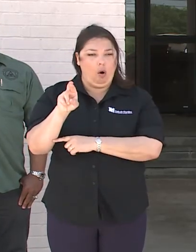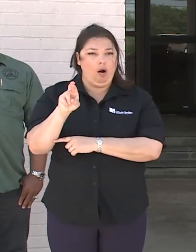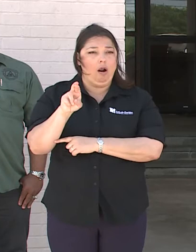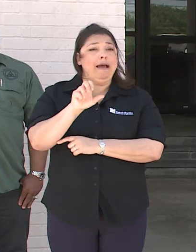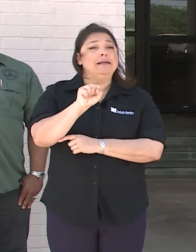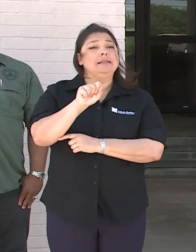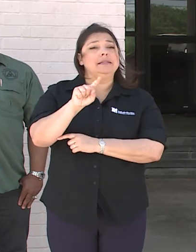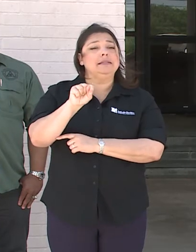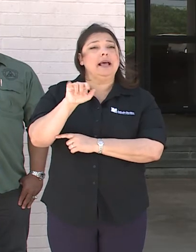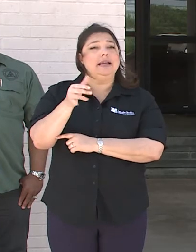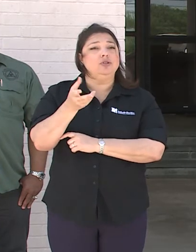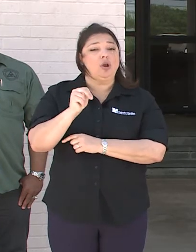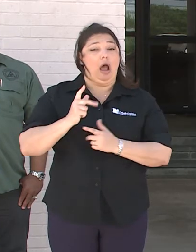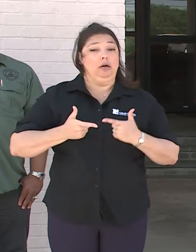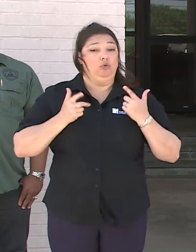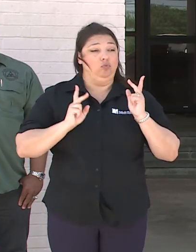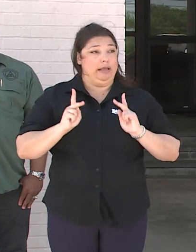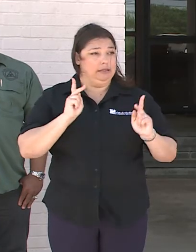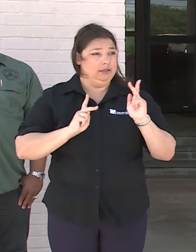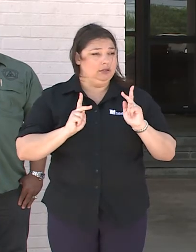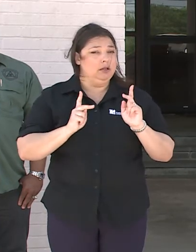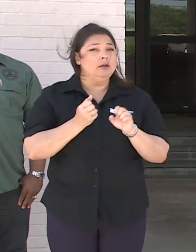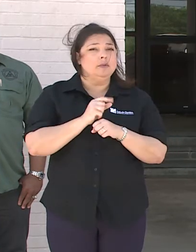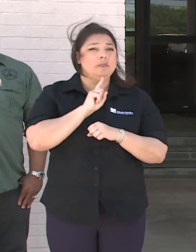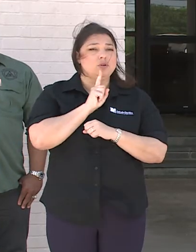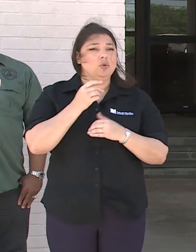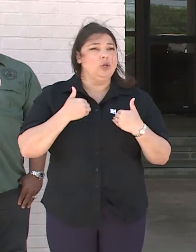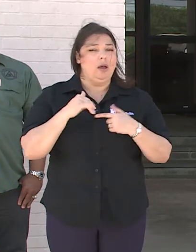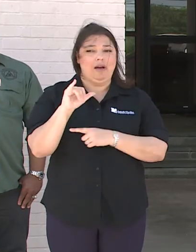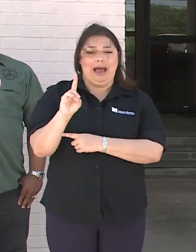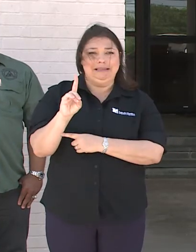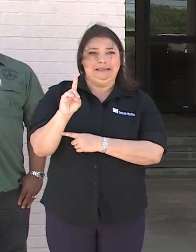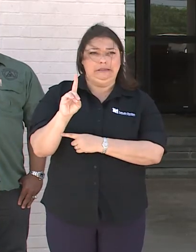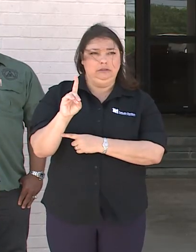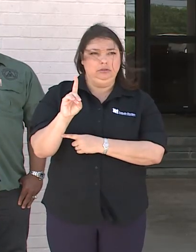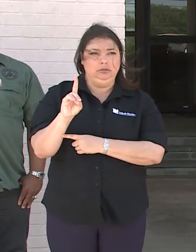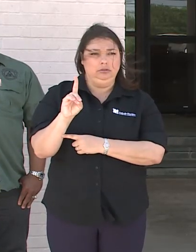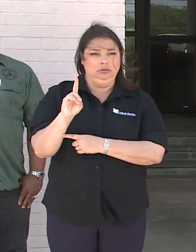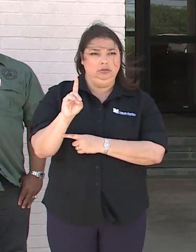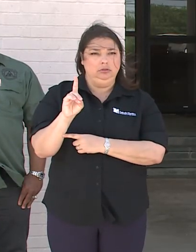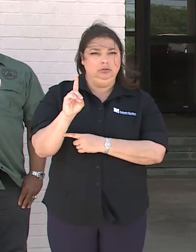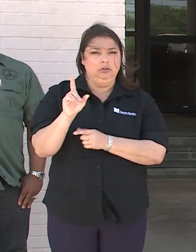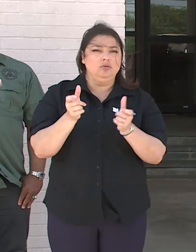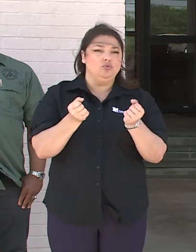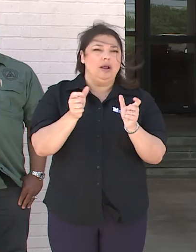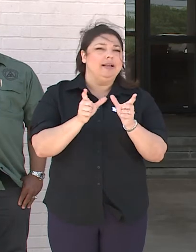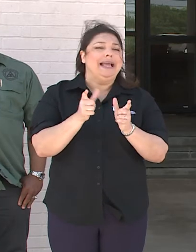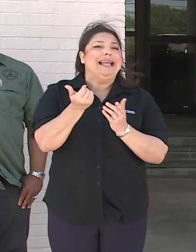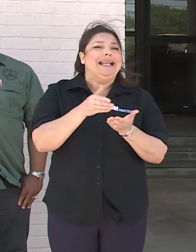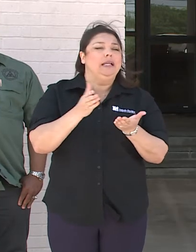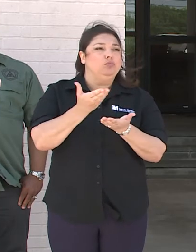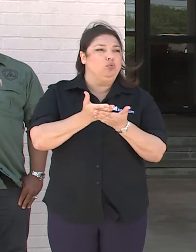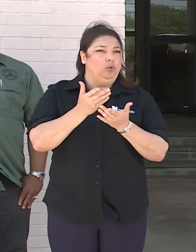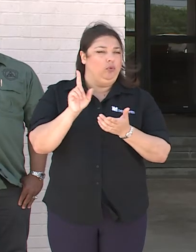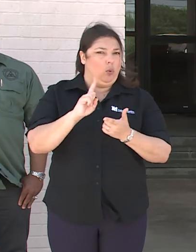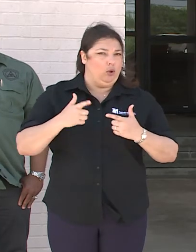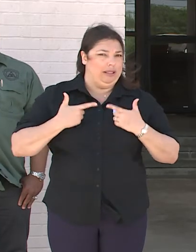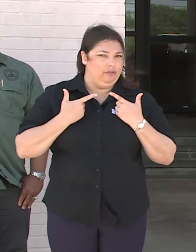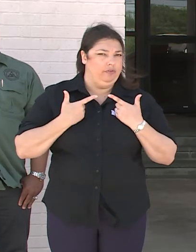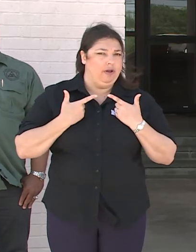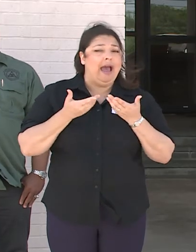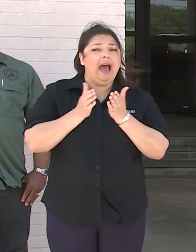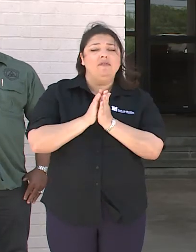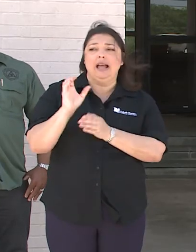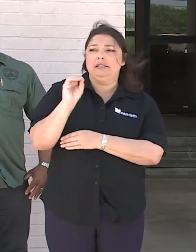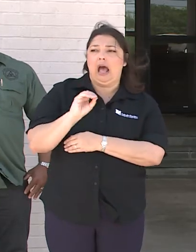St. John Parish residents, so make sure you have an ID, state issued ID or any ID that will prove your residency. I've asked